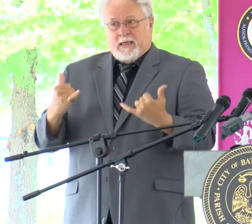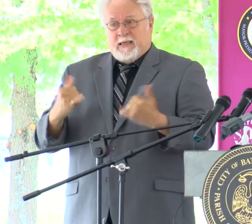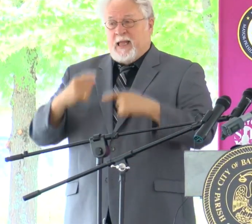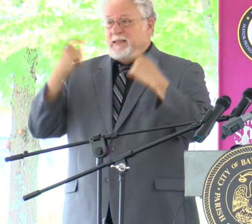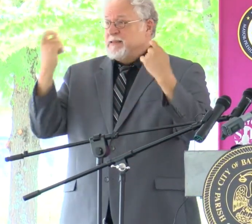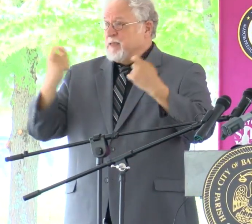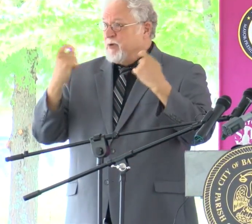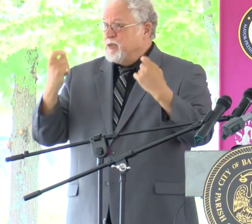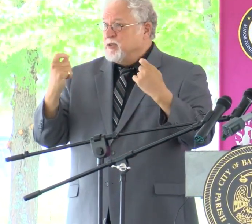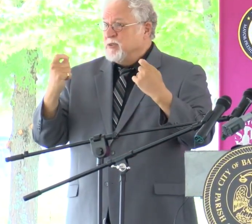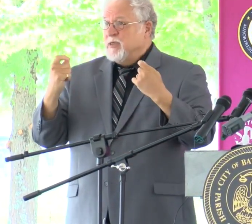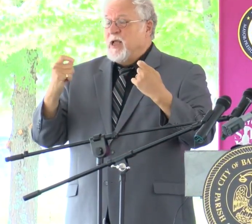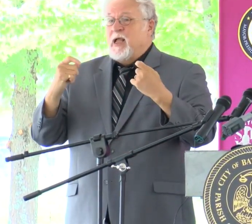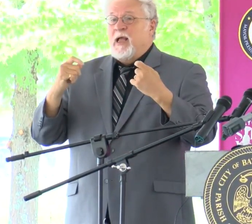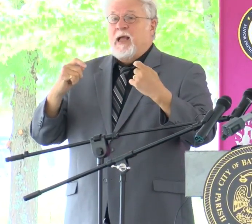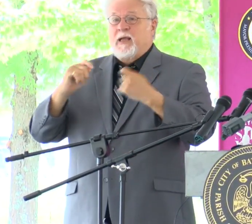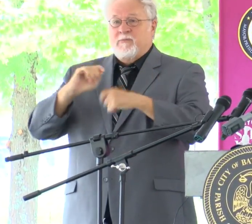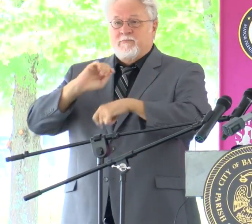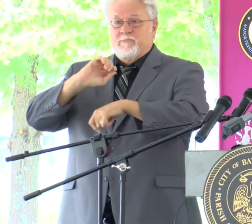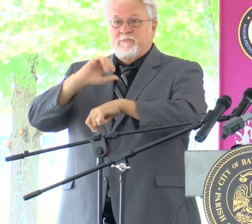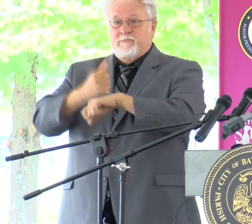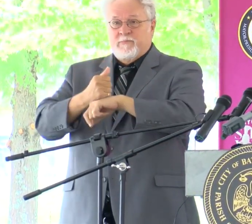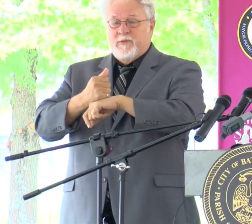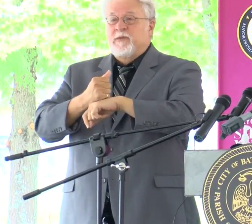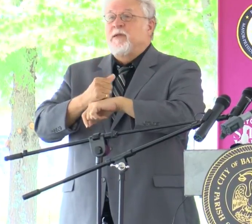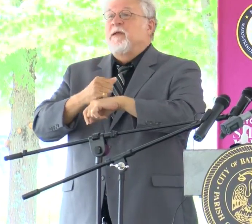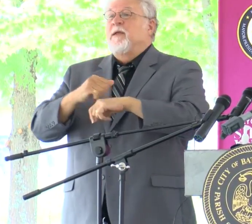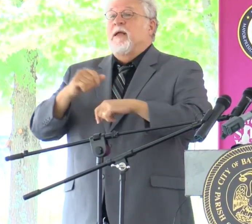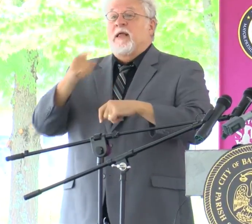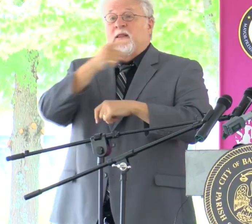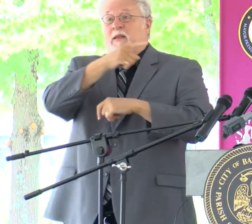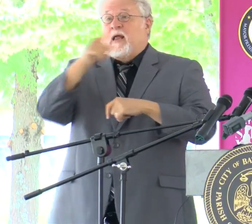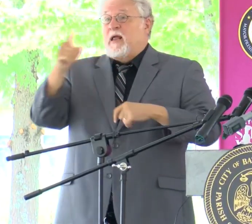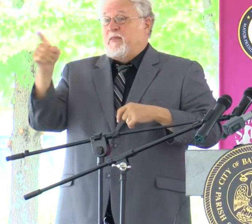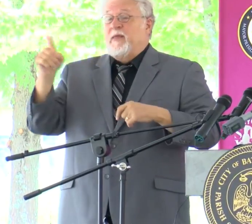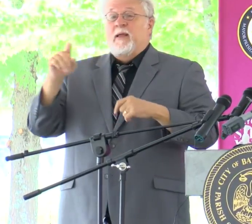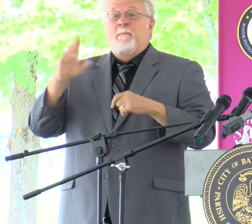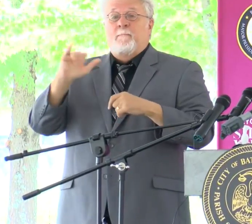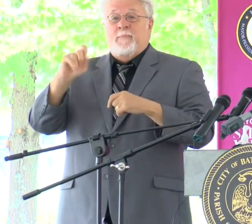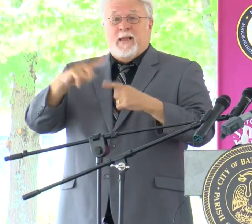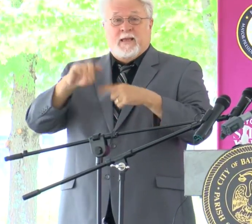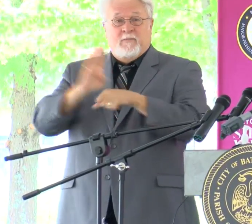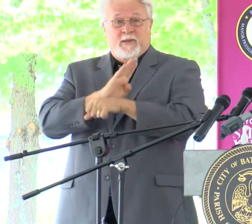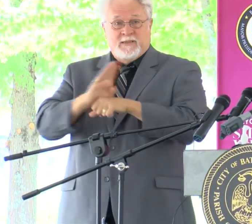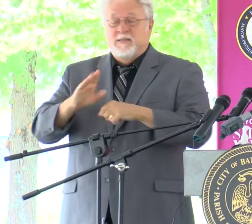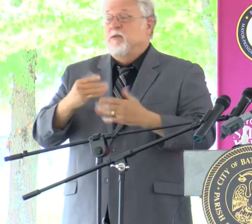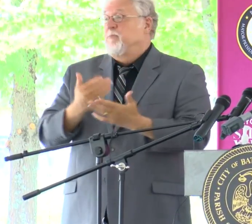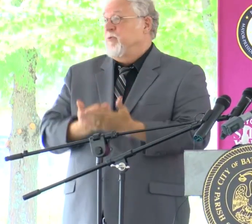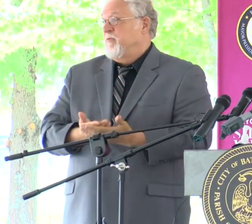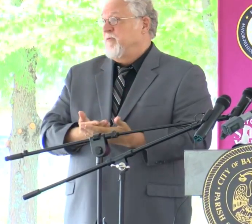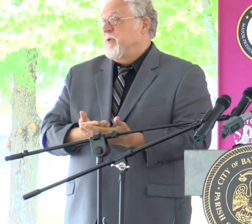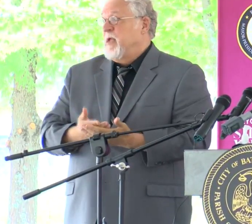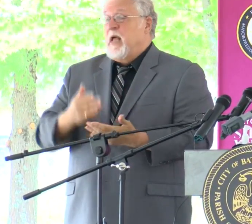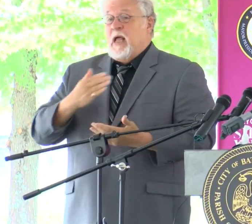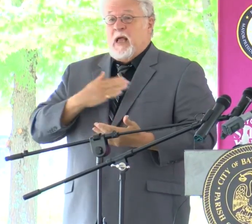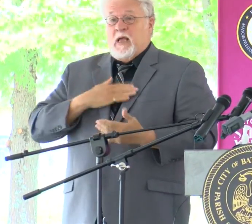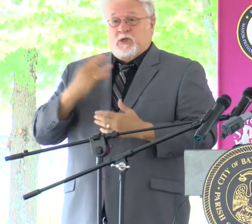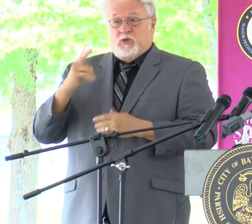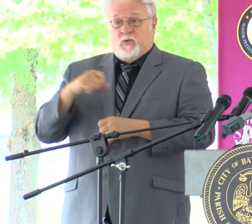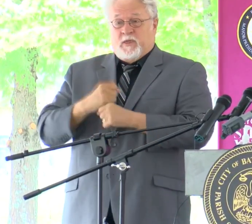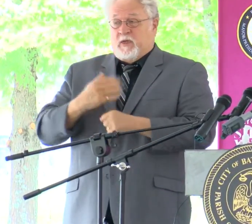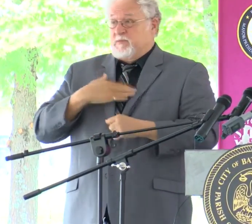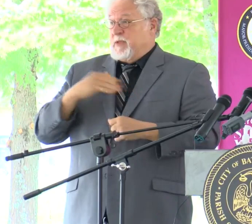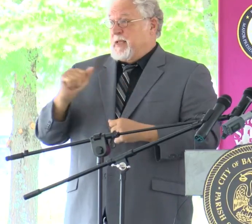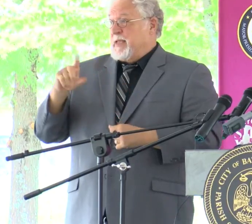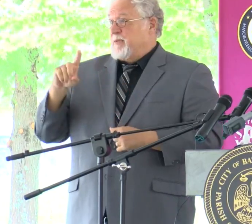celebration and putting Howell Place back into commerce is proof of that. For over two years, my administration and